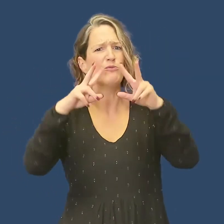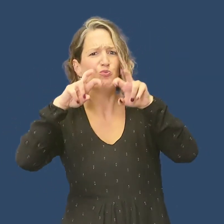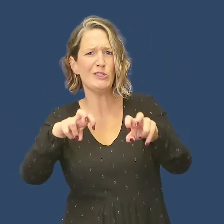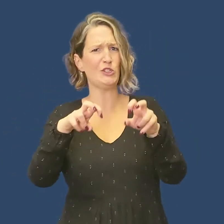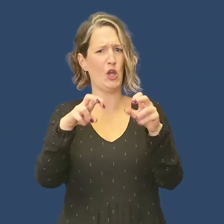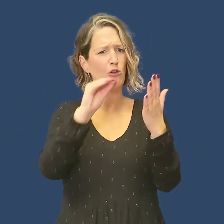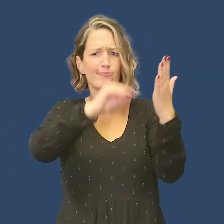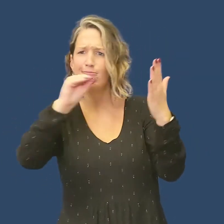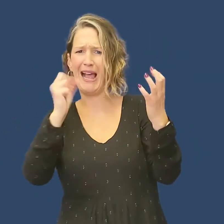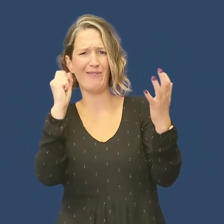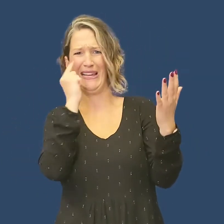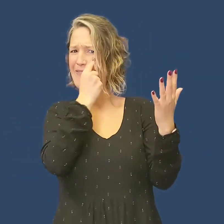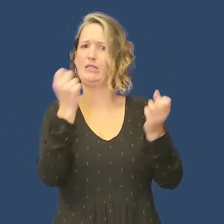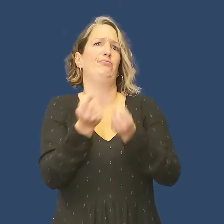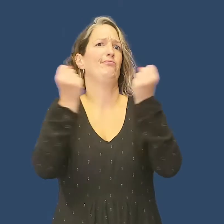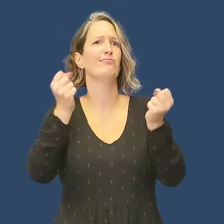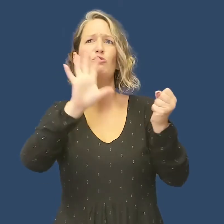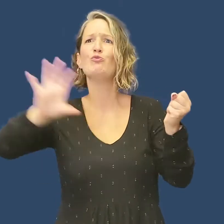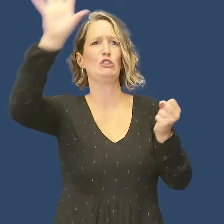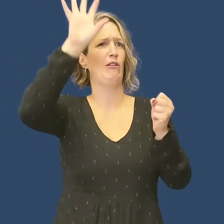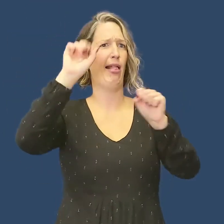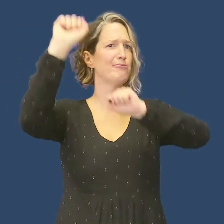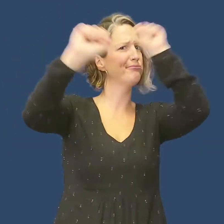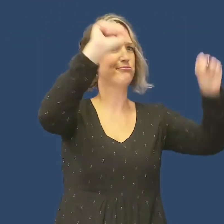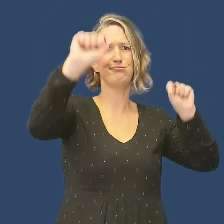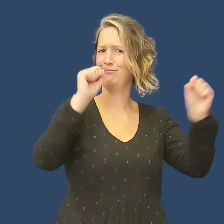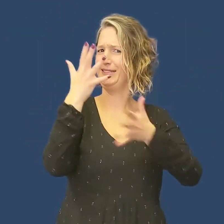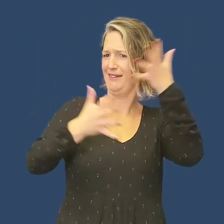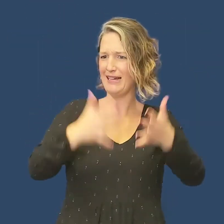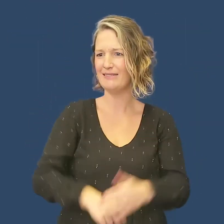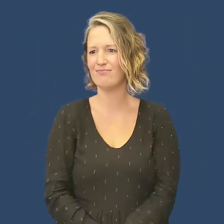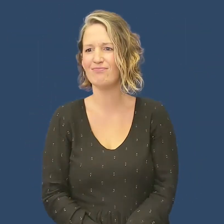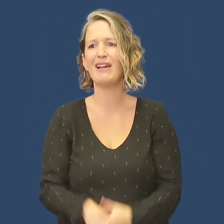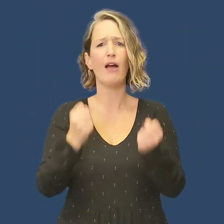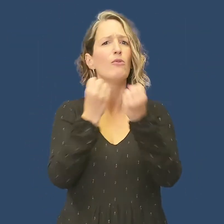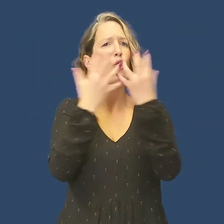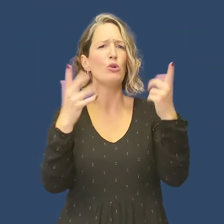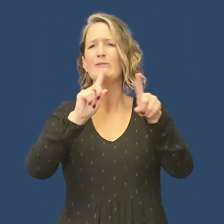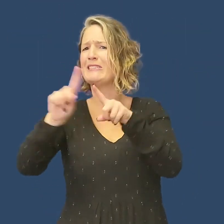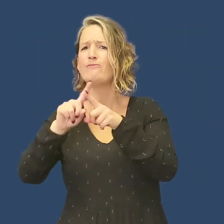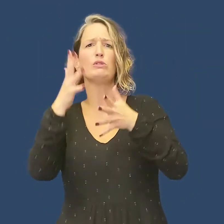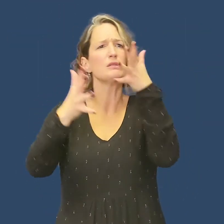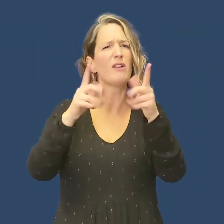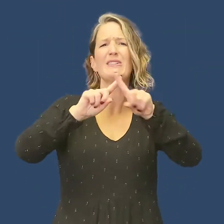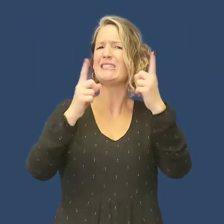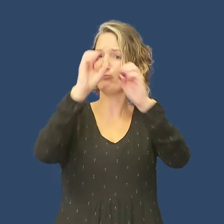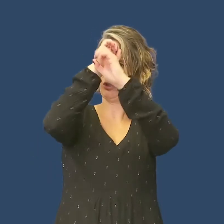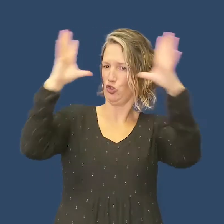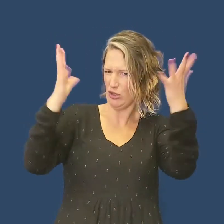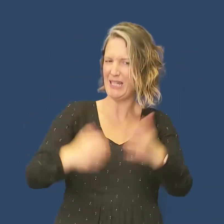this, evidencing the high amount of regional variability in BSL. There are lots of different signs used across a range of